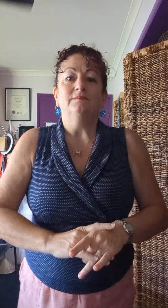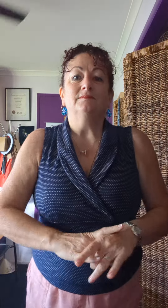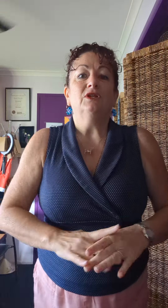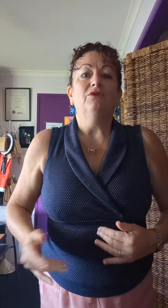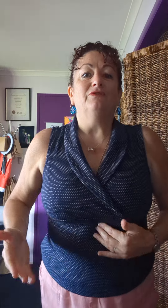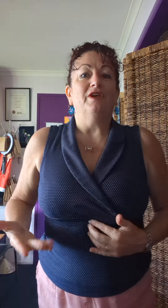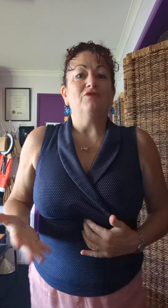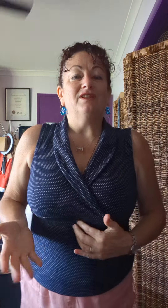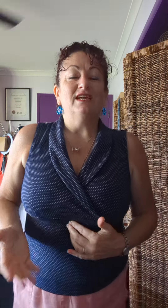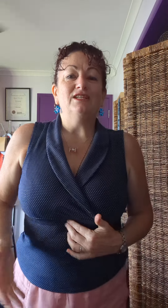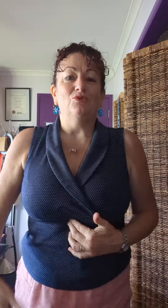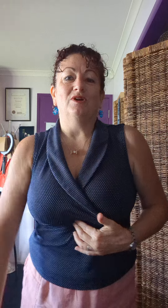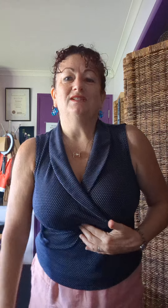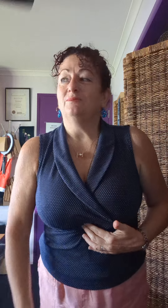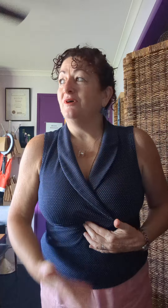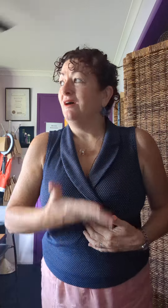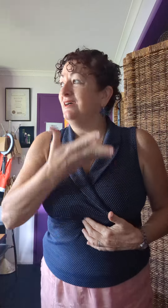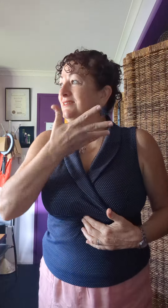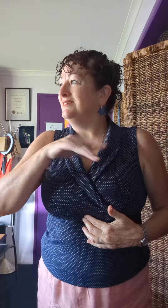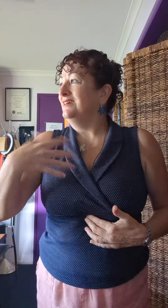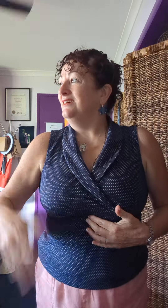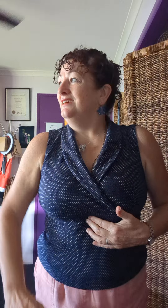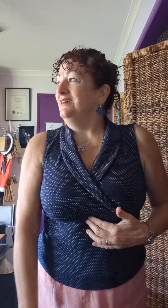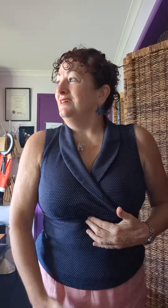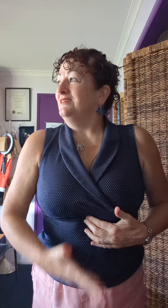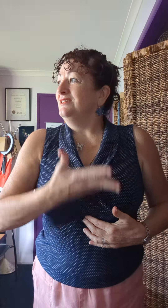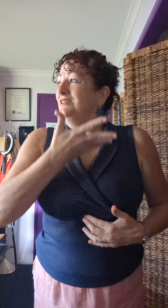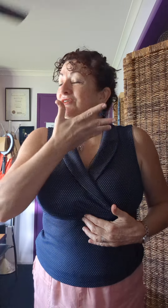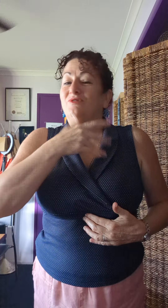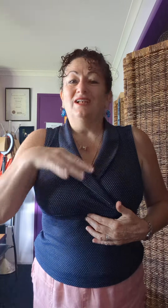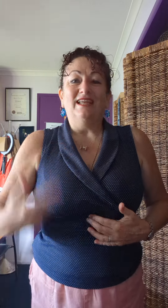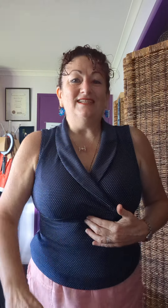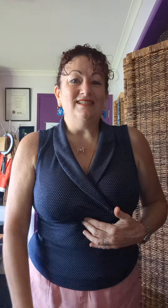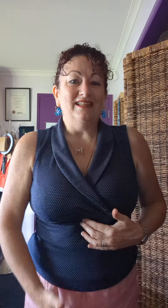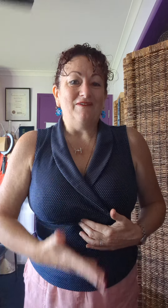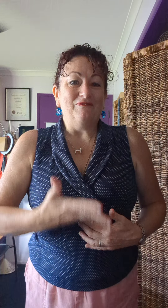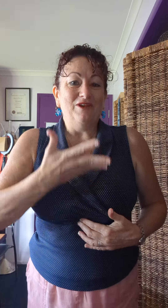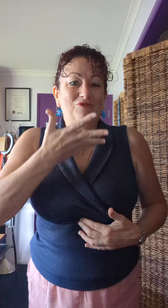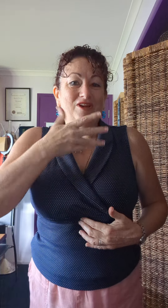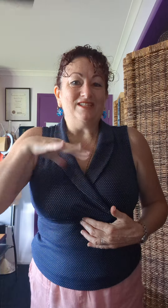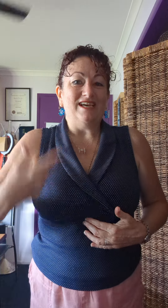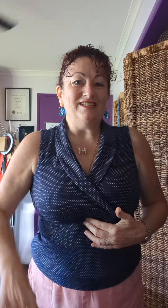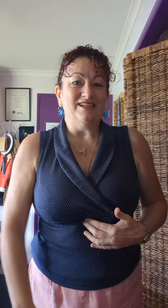Oh, fear threat danger. What a surprise. So just releasing that fear threat danger.